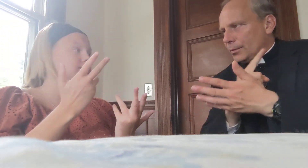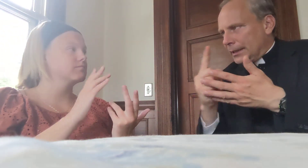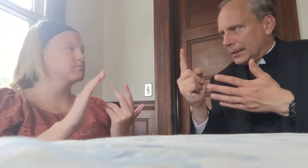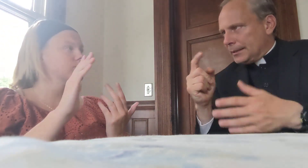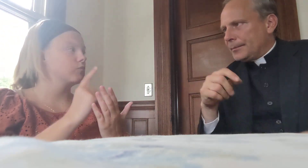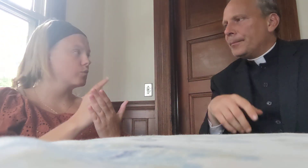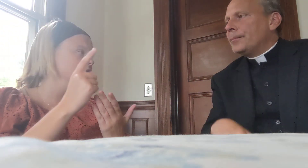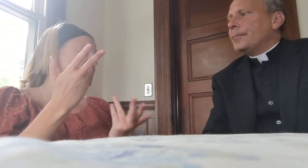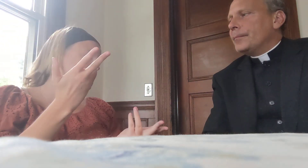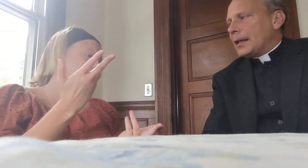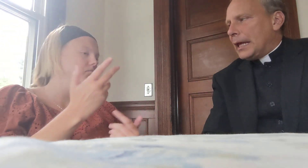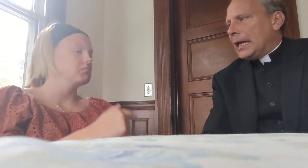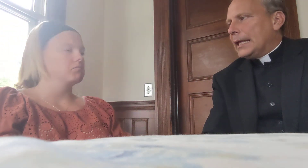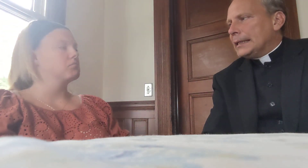week, and